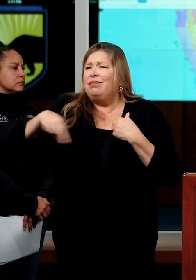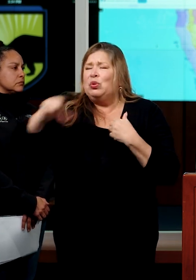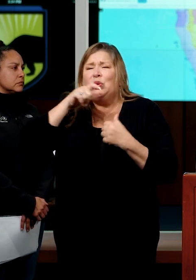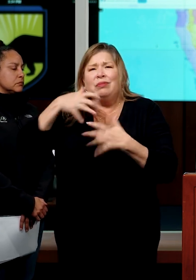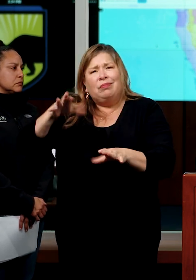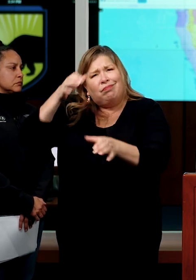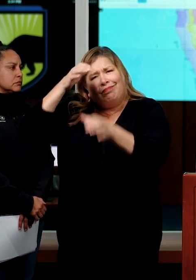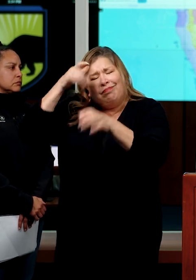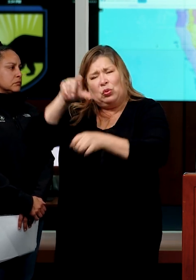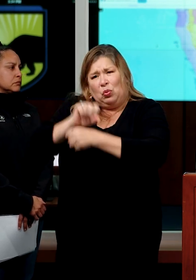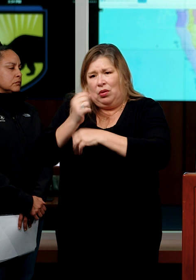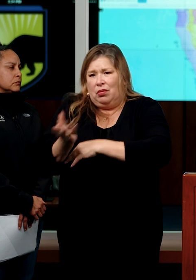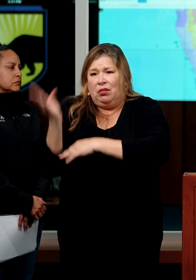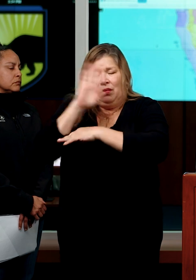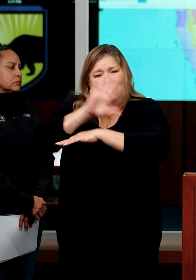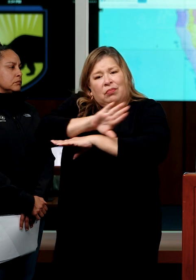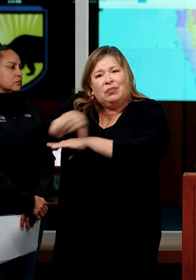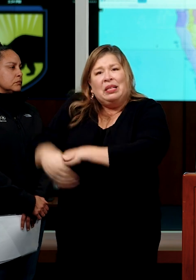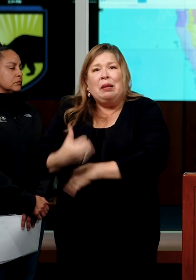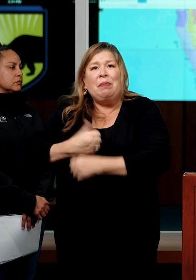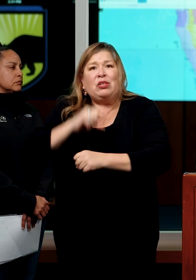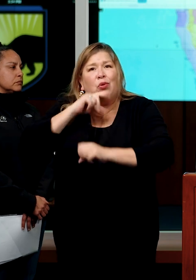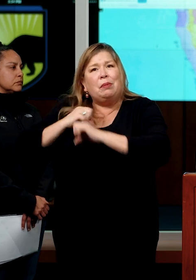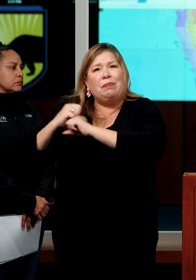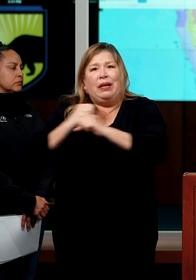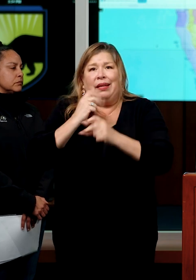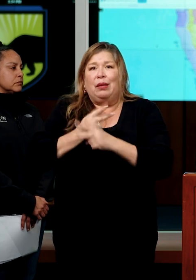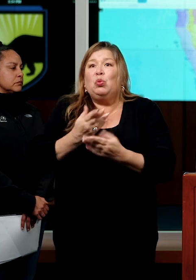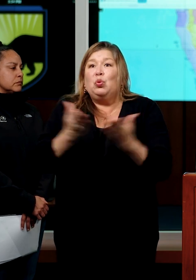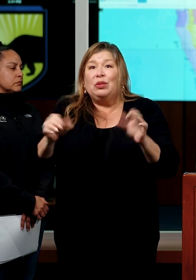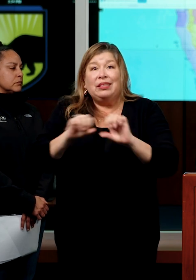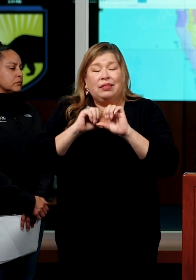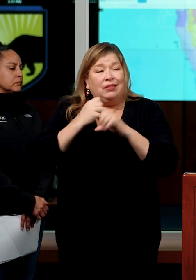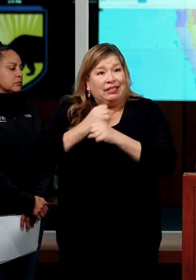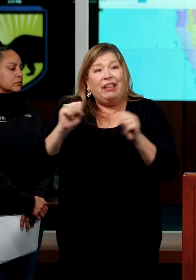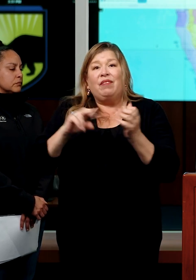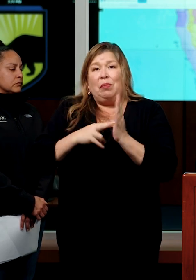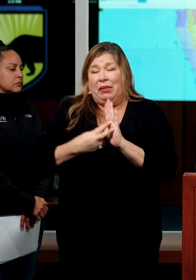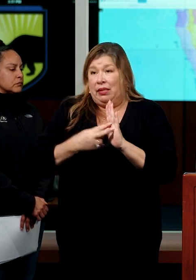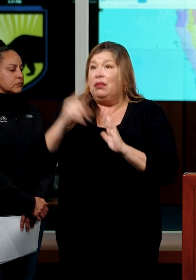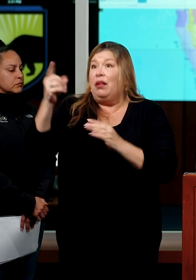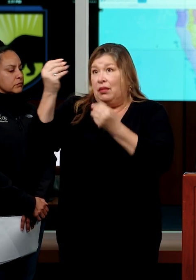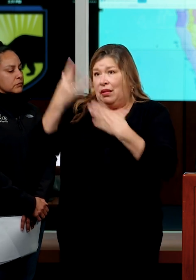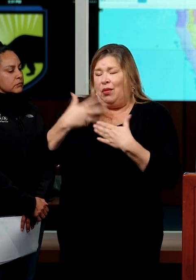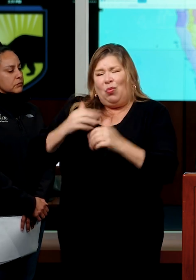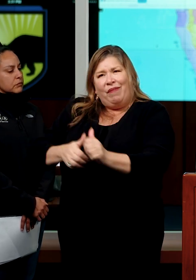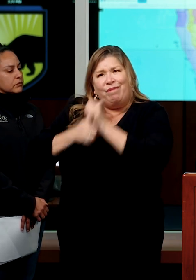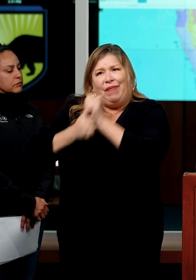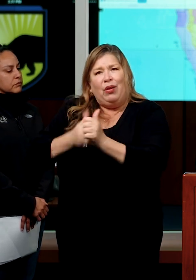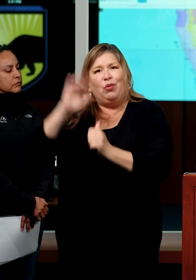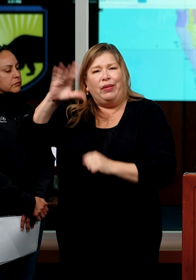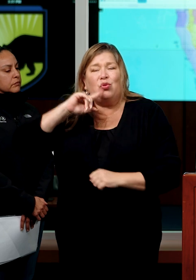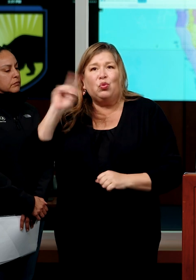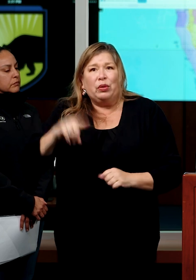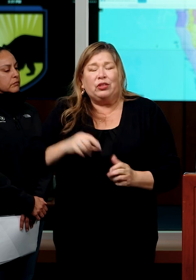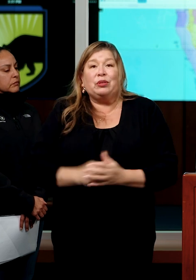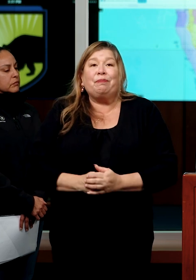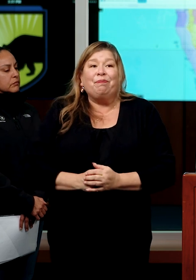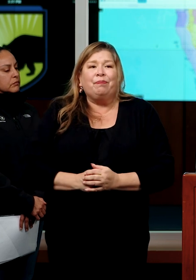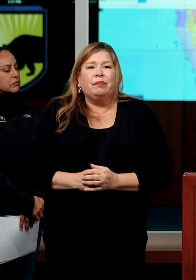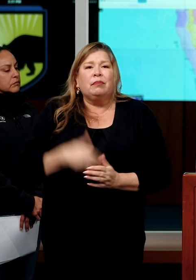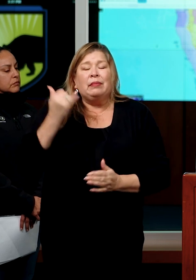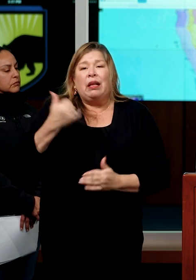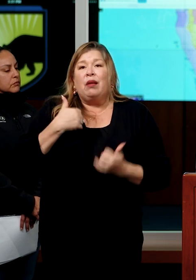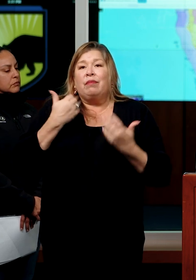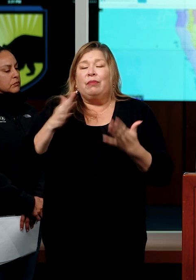working 24 hours a day to keep us safe. And we help them by following those emergency directives. So with that said, I will